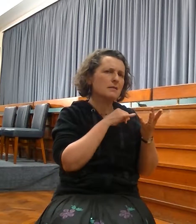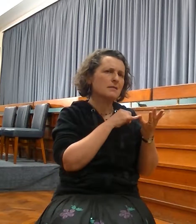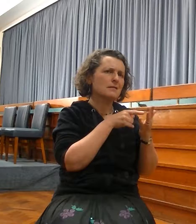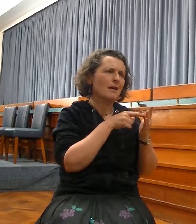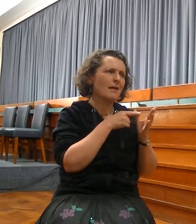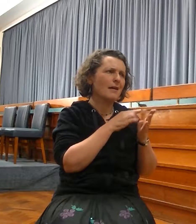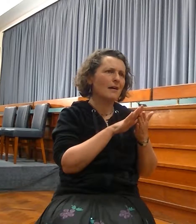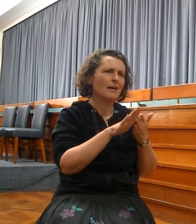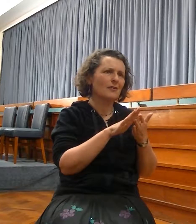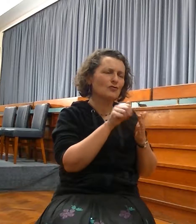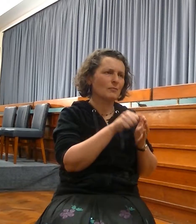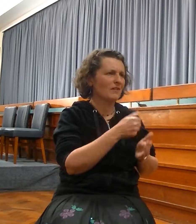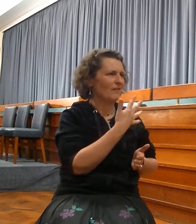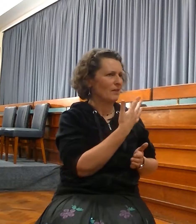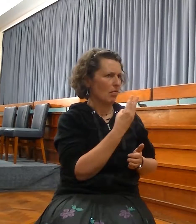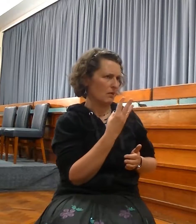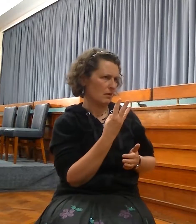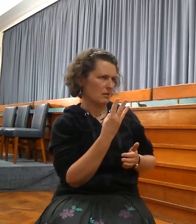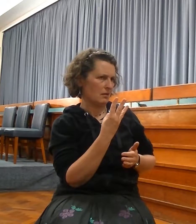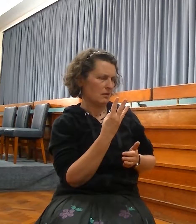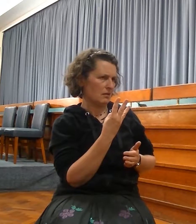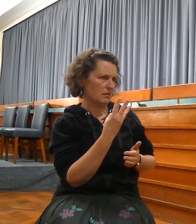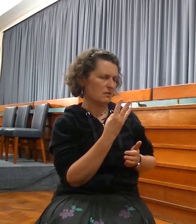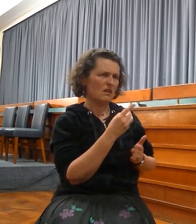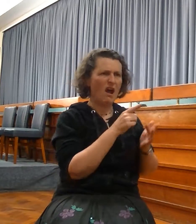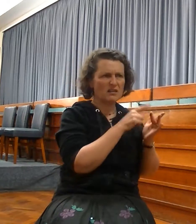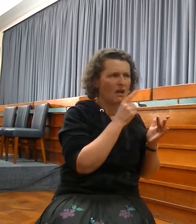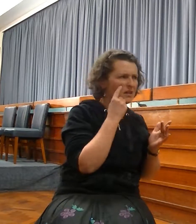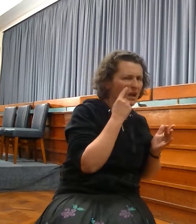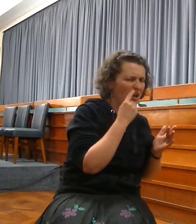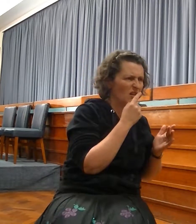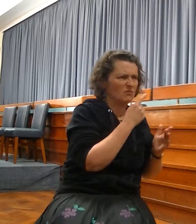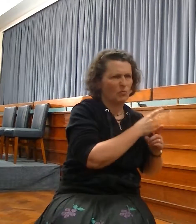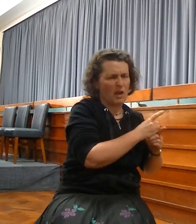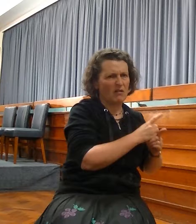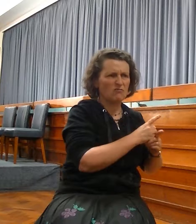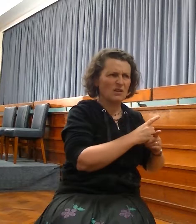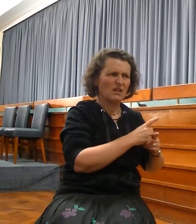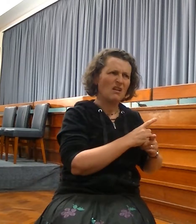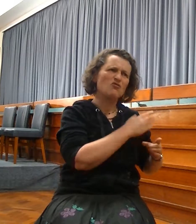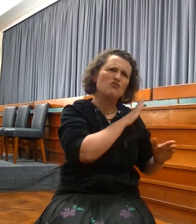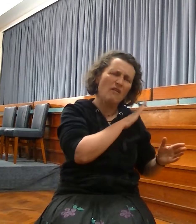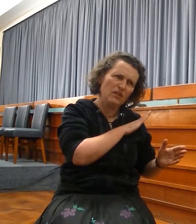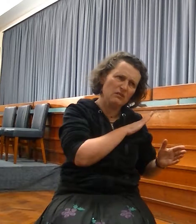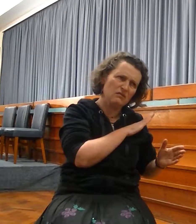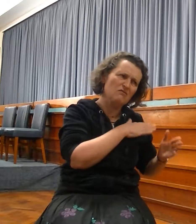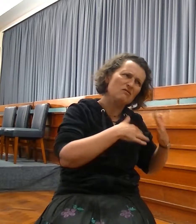servants, and his suffering for our sins, and atoning for us, but he does talk about redemption,